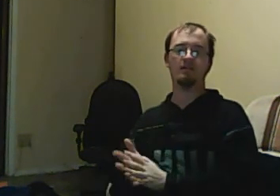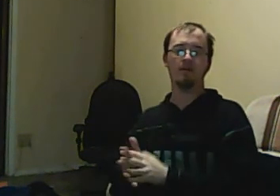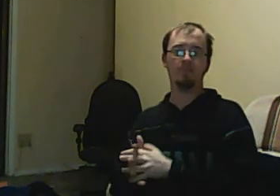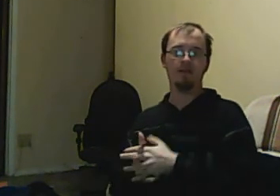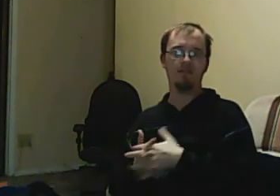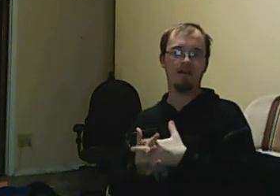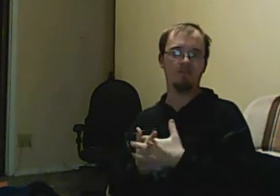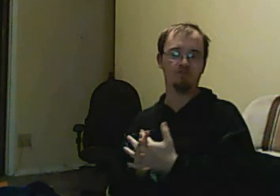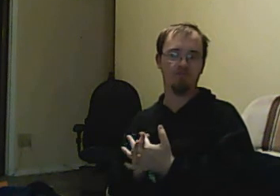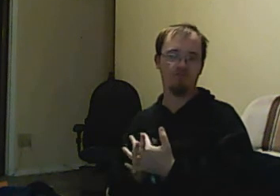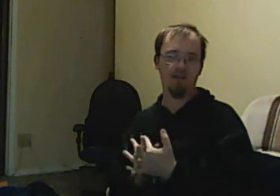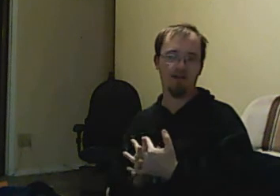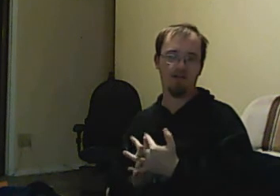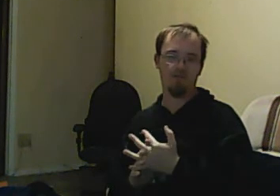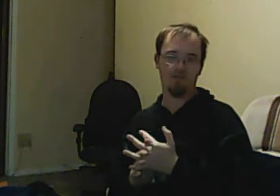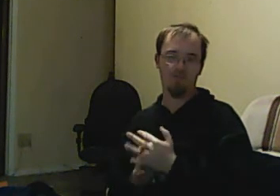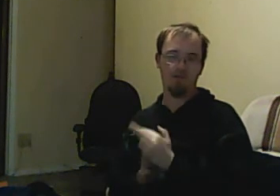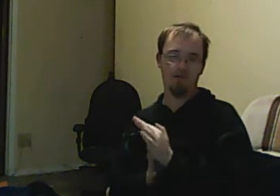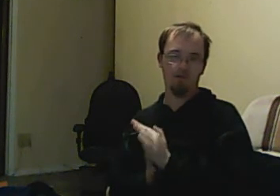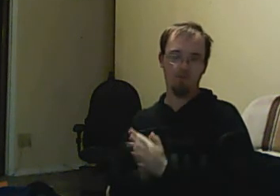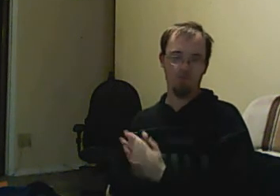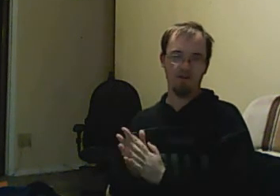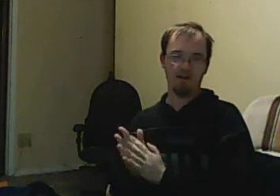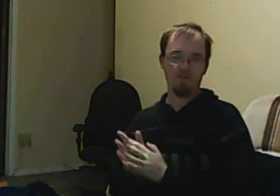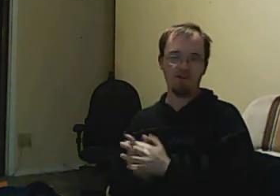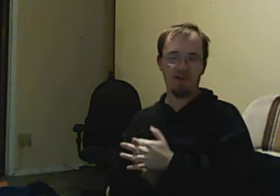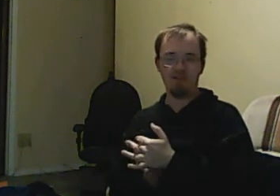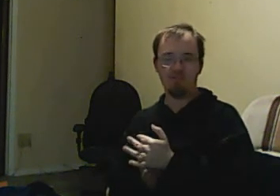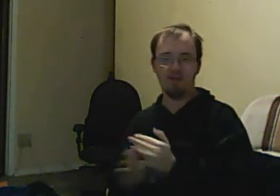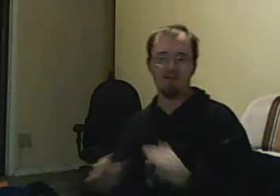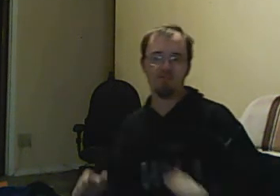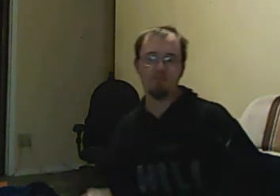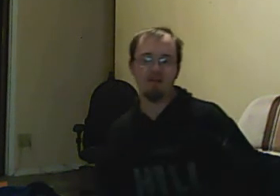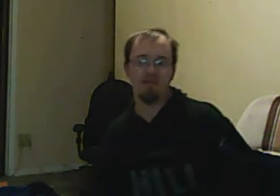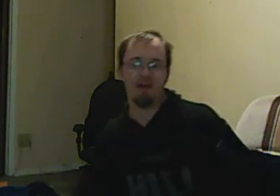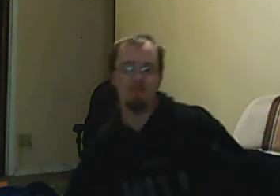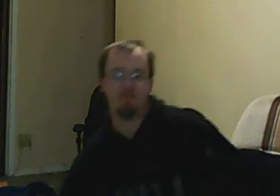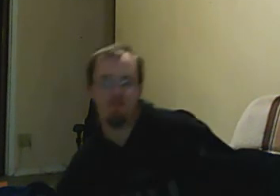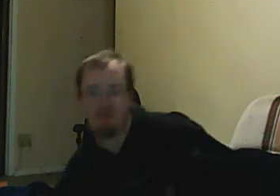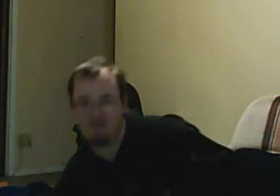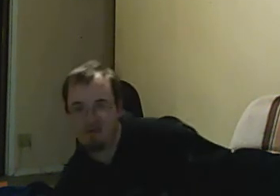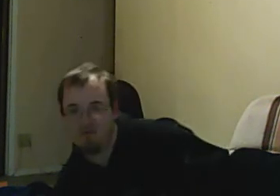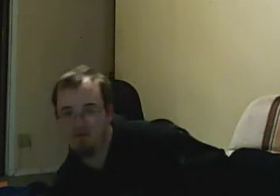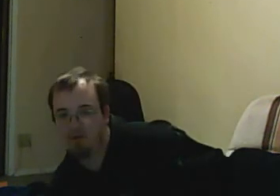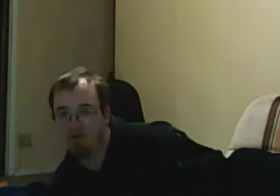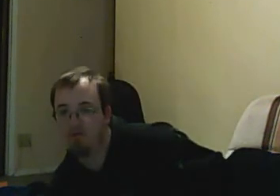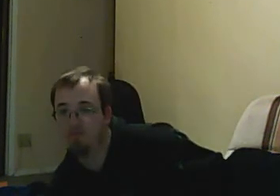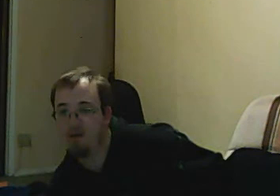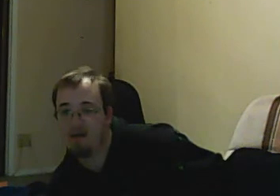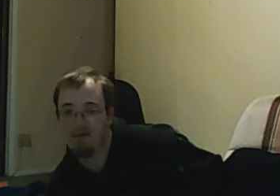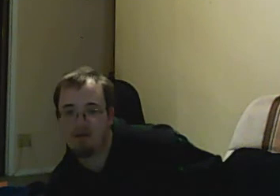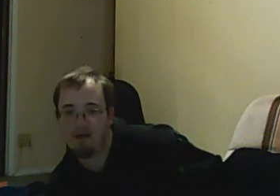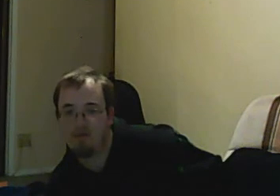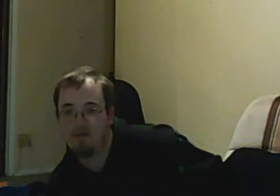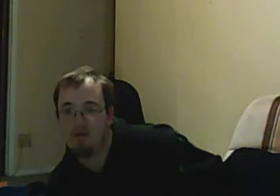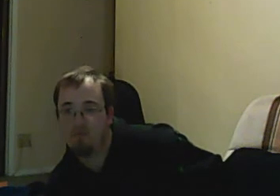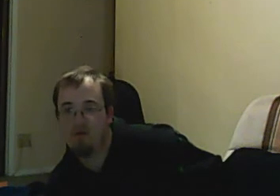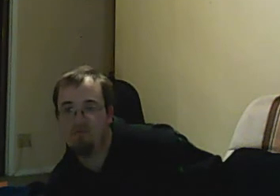complex and emotional stats. When it comes to getting into a character's mindset, I always try to find that what I have in common. Both